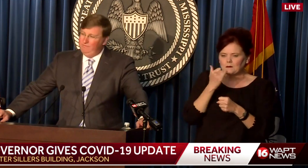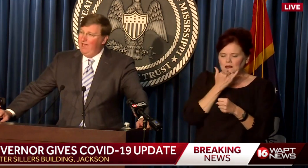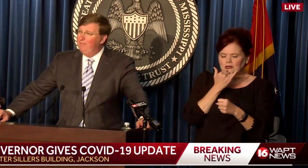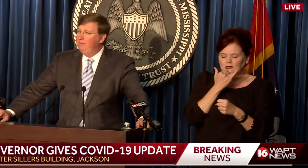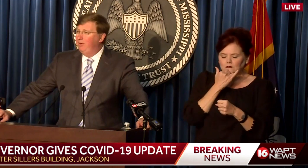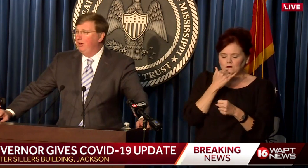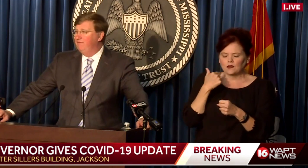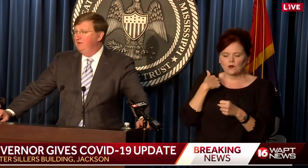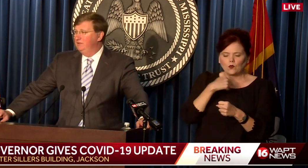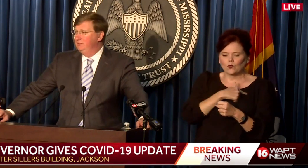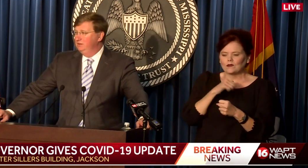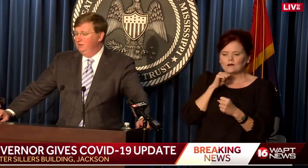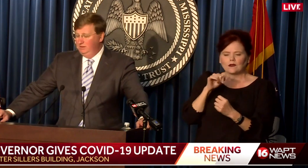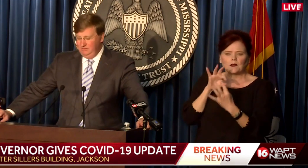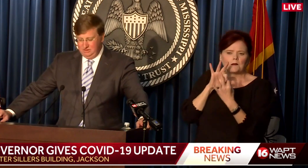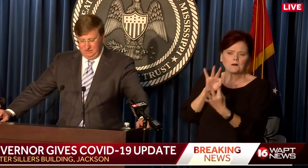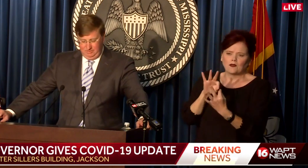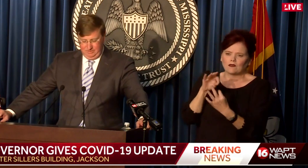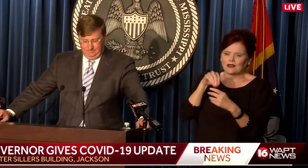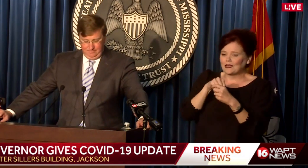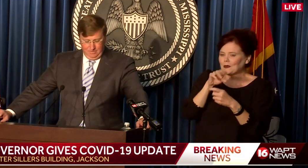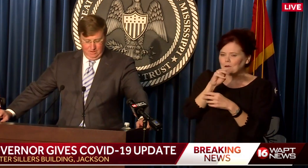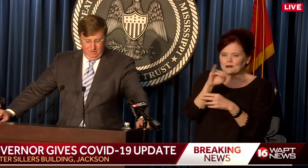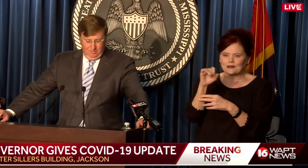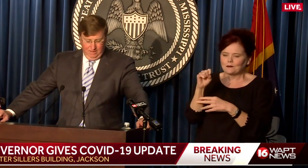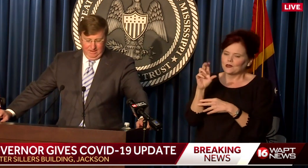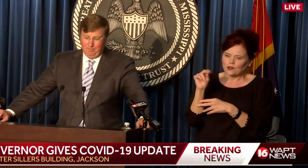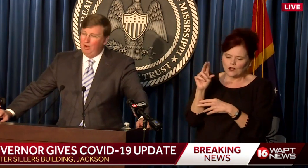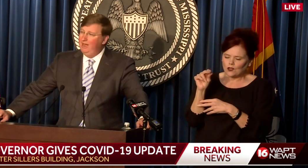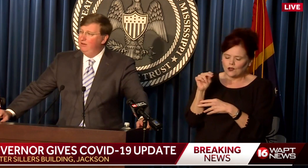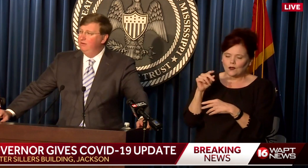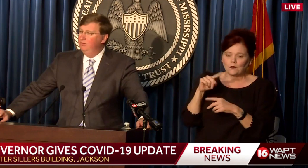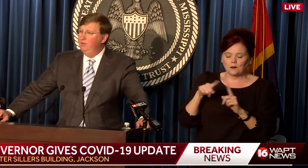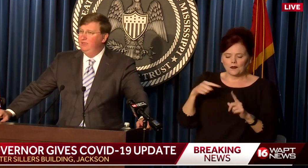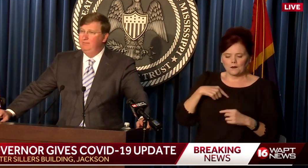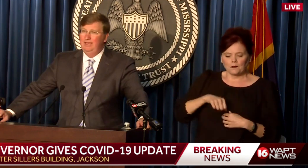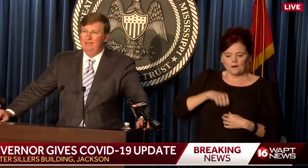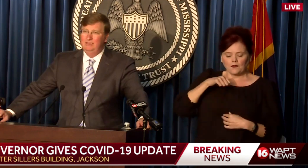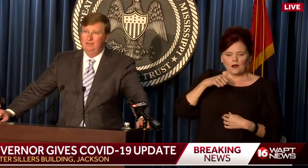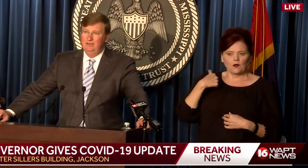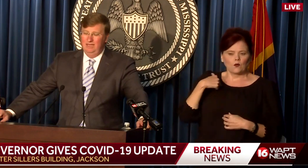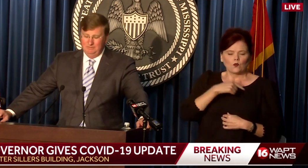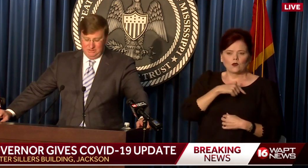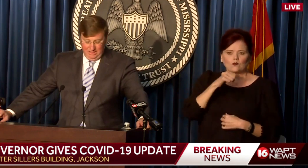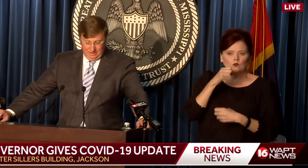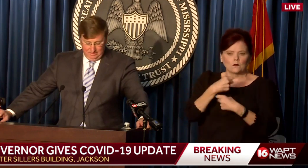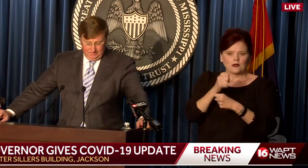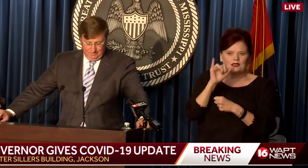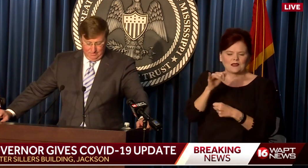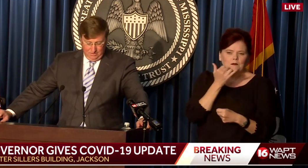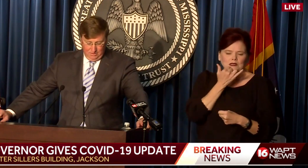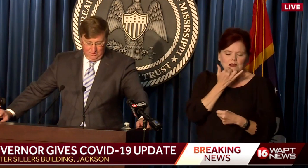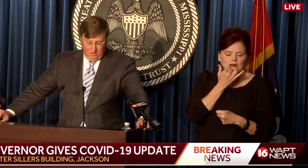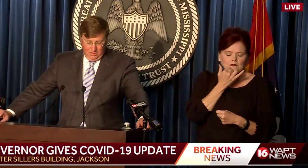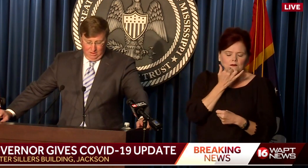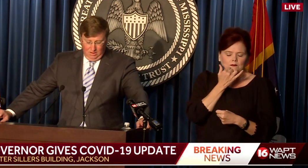We've not been perfect in Mississippi, but I am proud we didn't make that mistake.